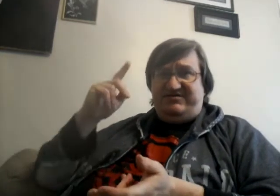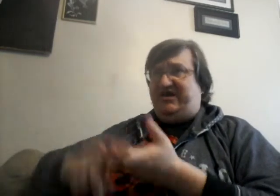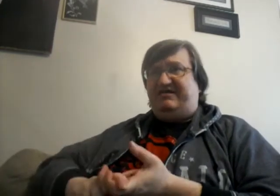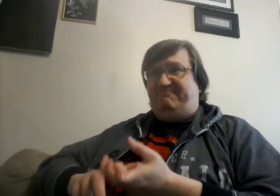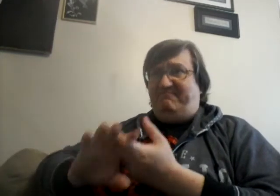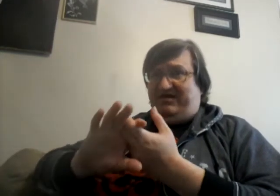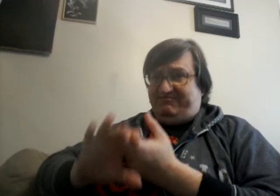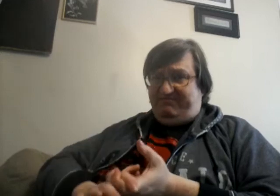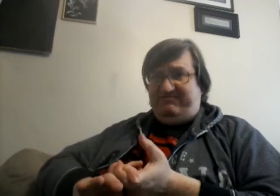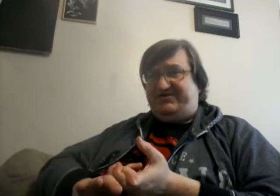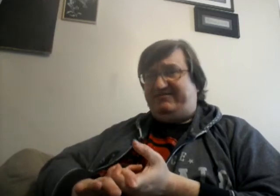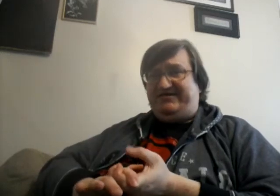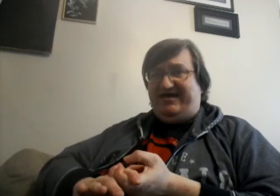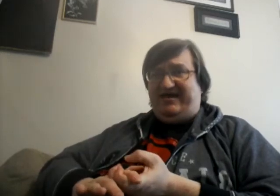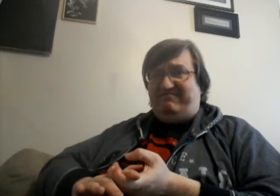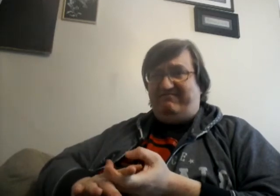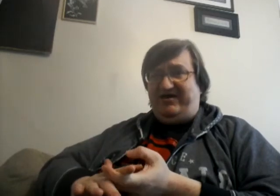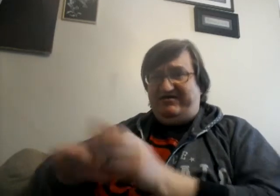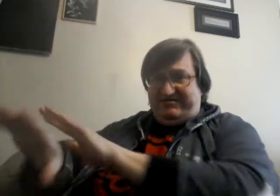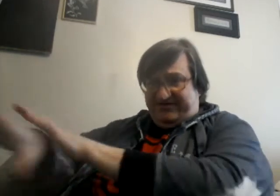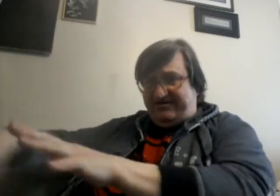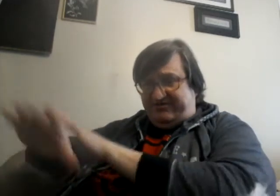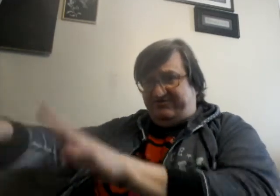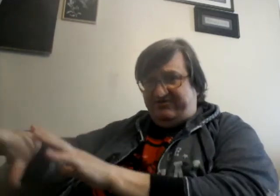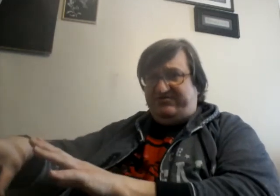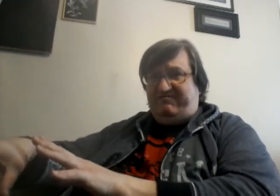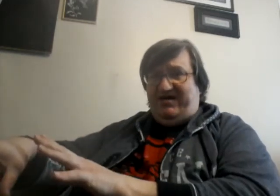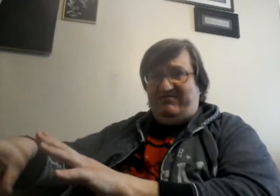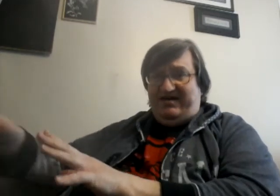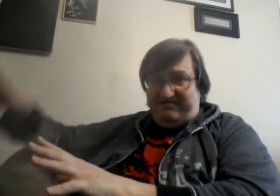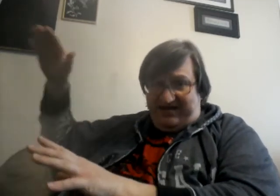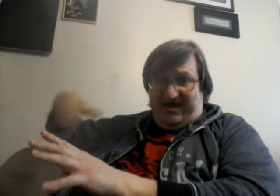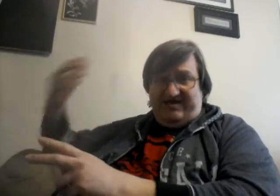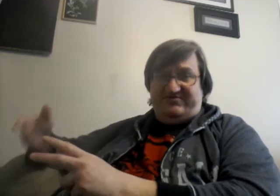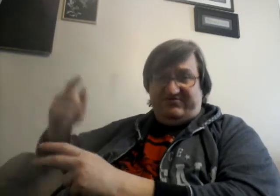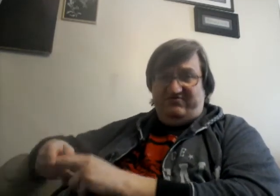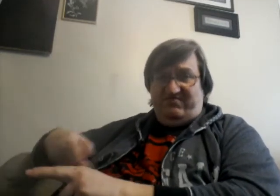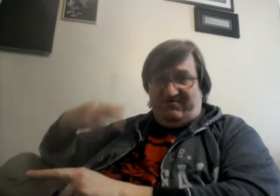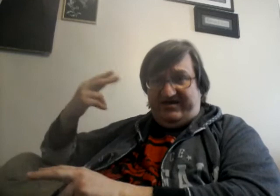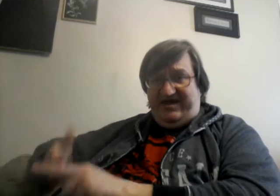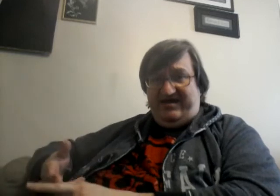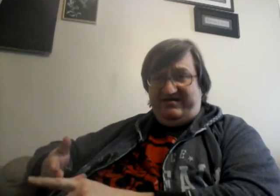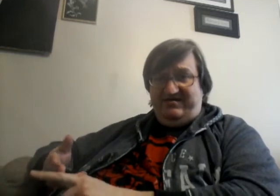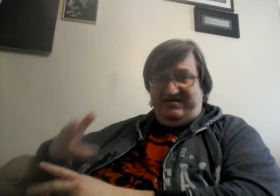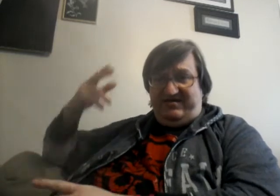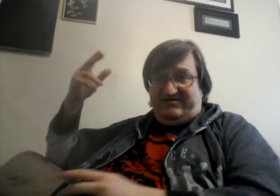she had a bit of a psychotic break, started using the power, and either Doom or Kang is